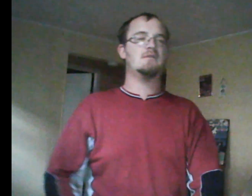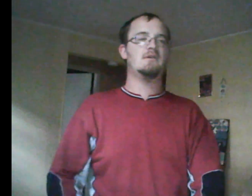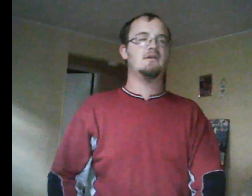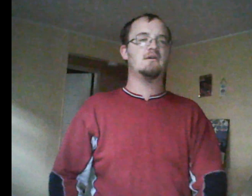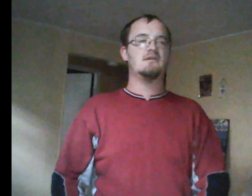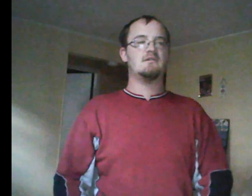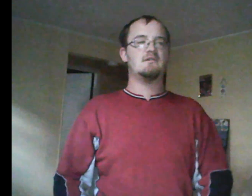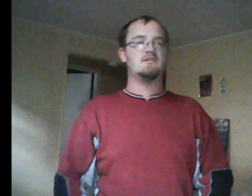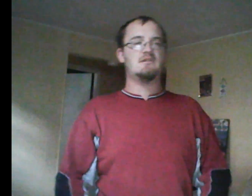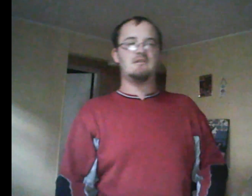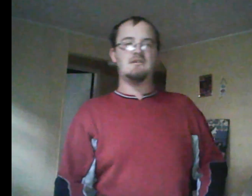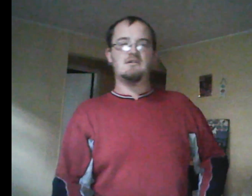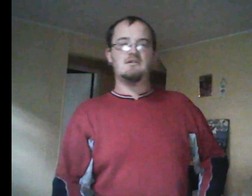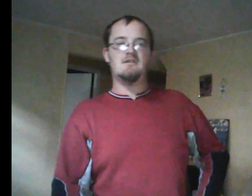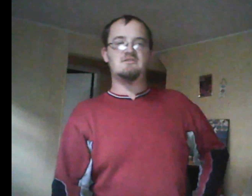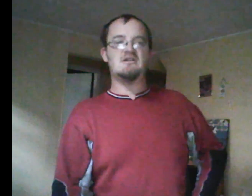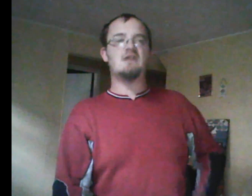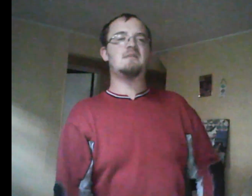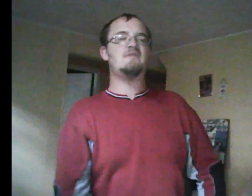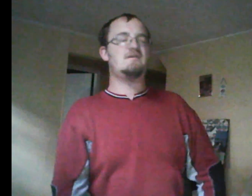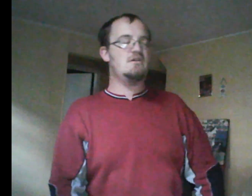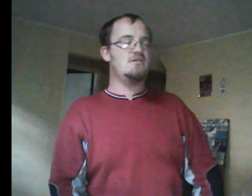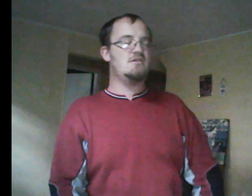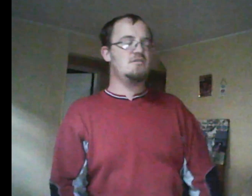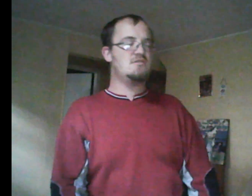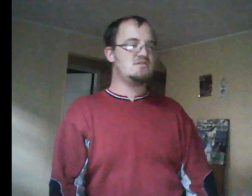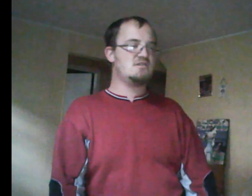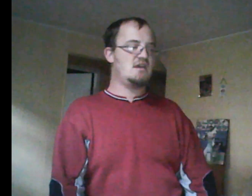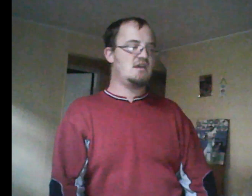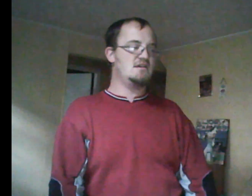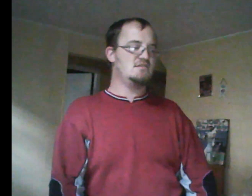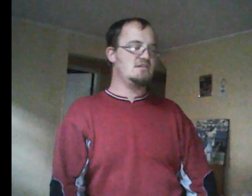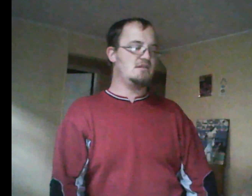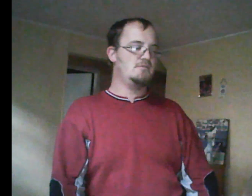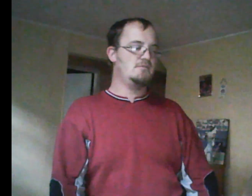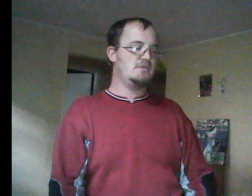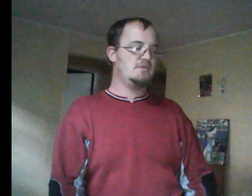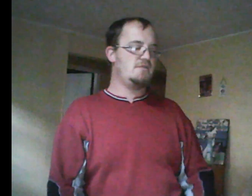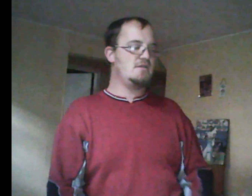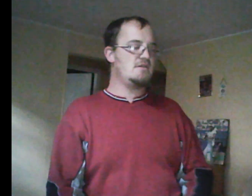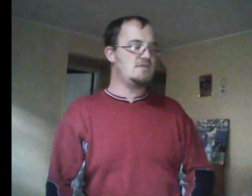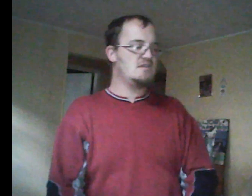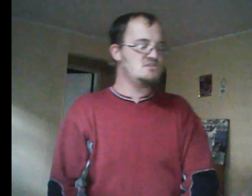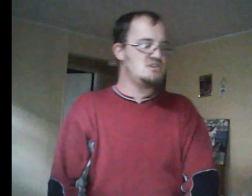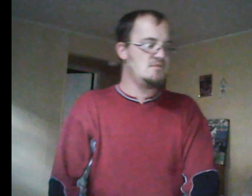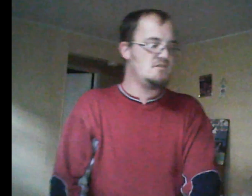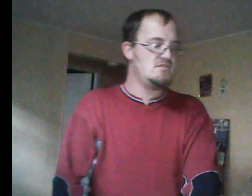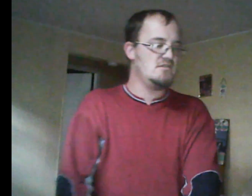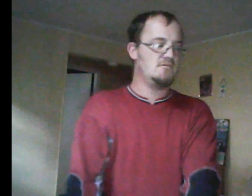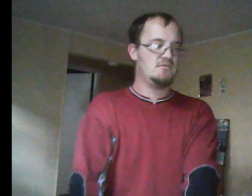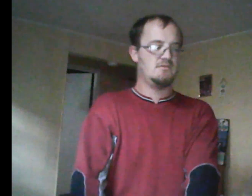Genetically modified foods and, you know, a few other things that she would do. But the fact of the matter